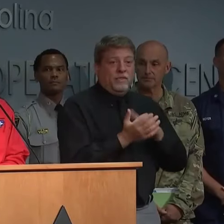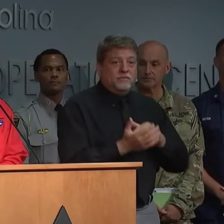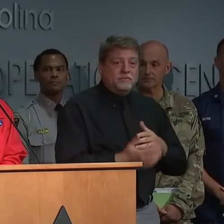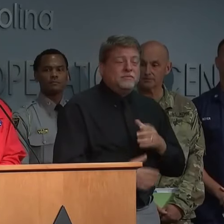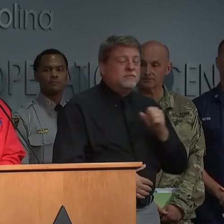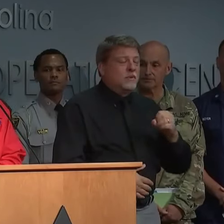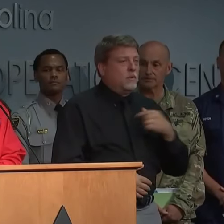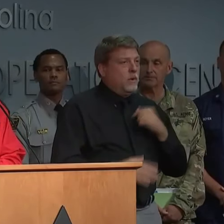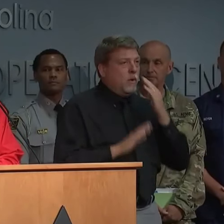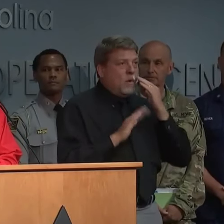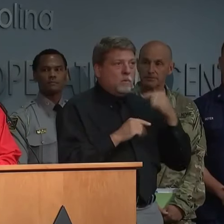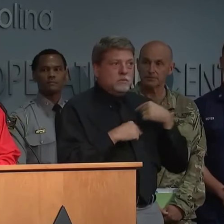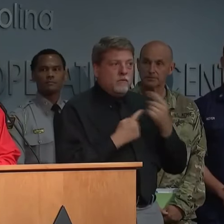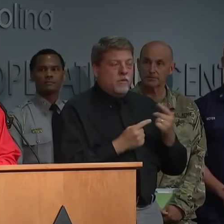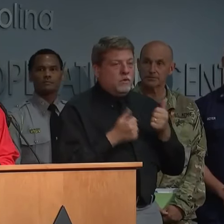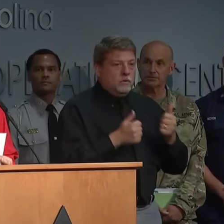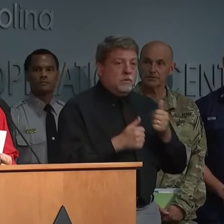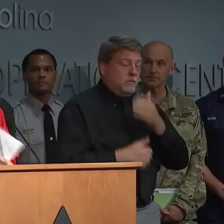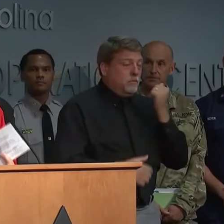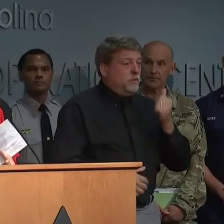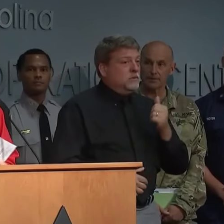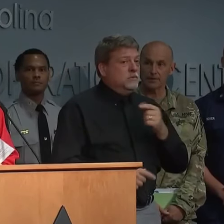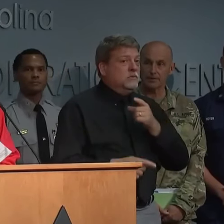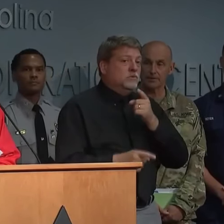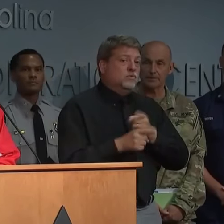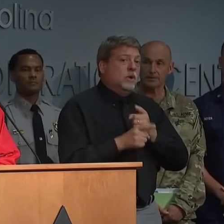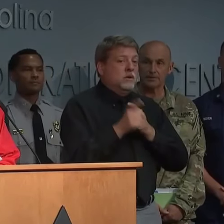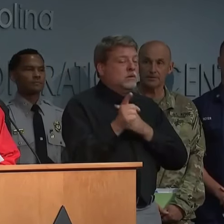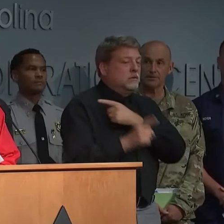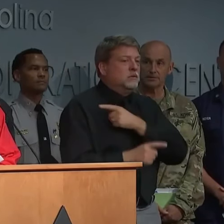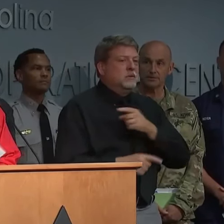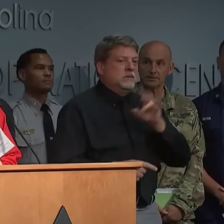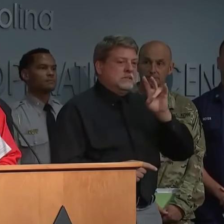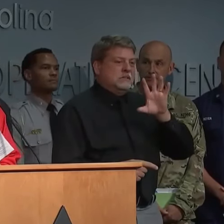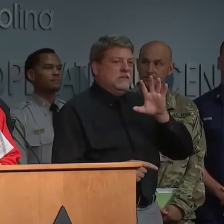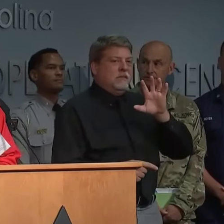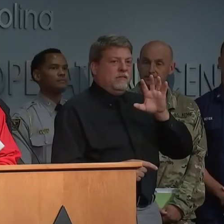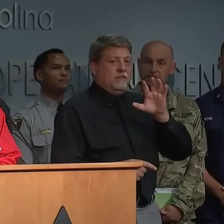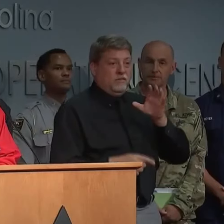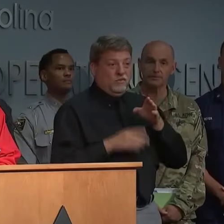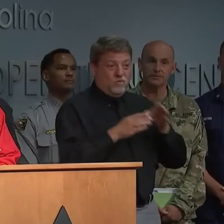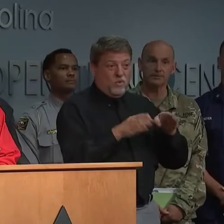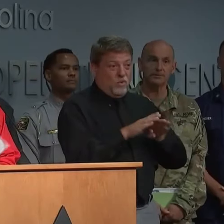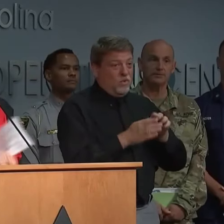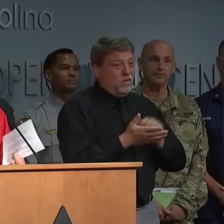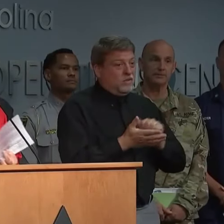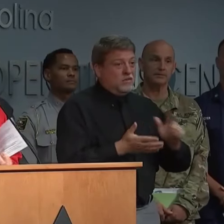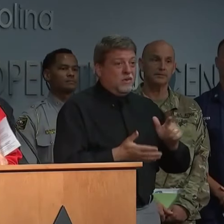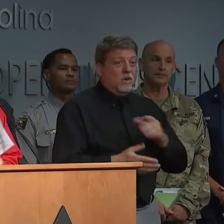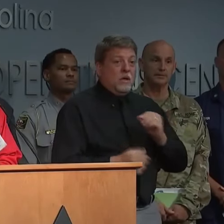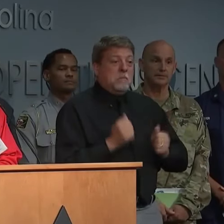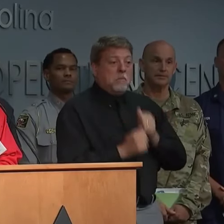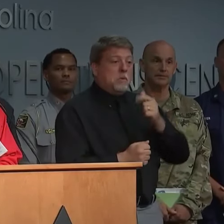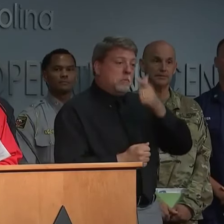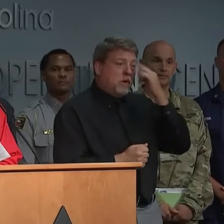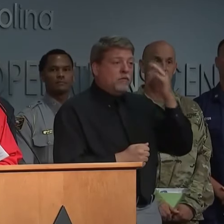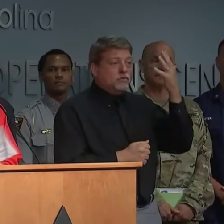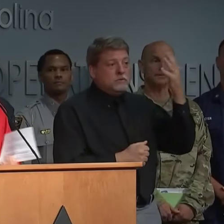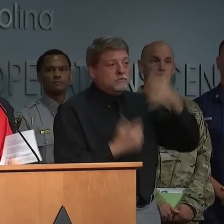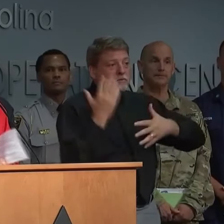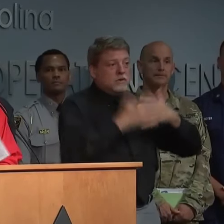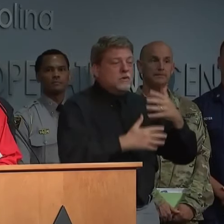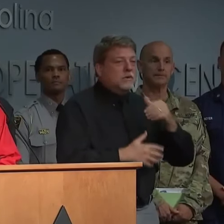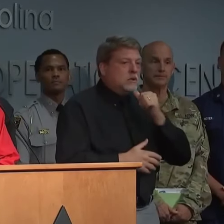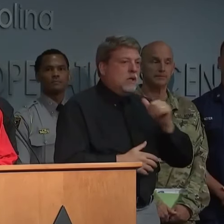But in the south, as the governor says, is exactly correct, in transportation, the tree debris has been what we're seeing more of than